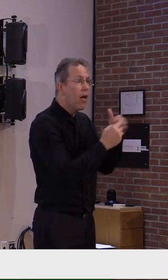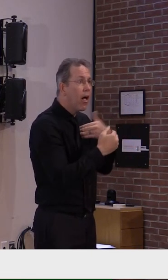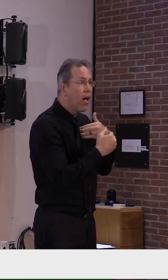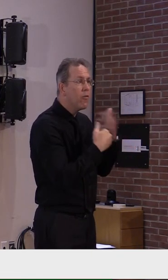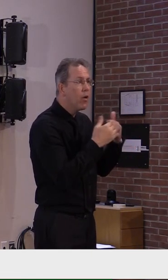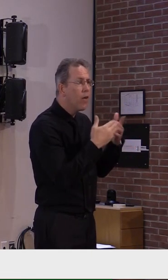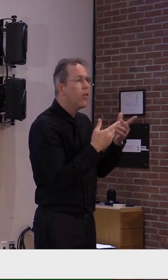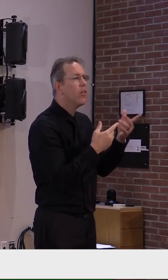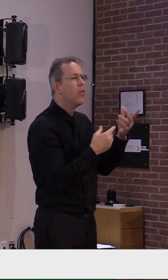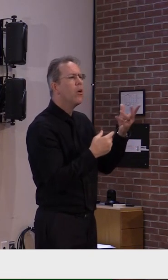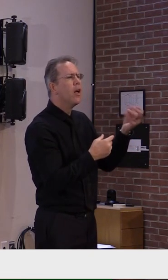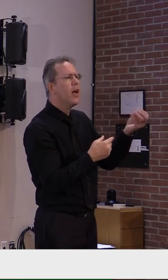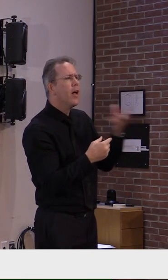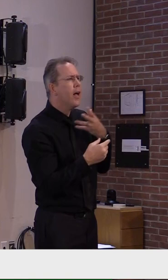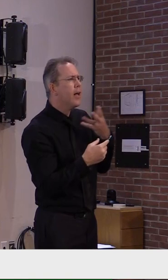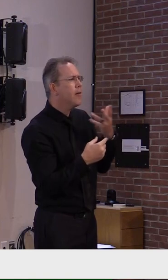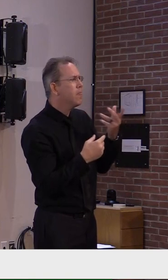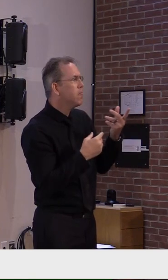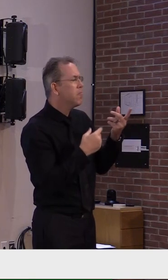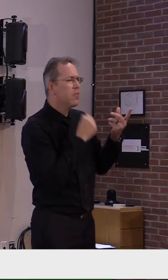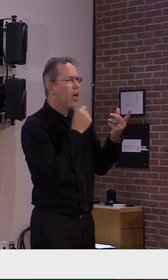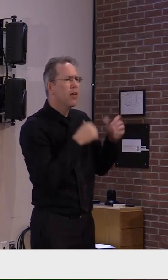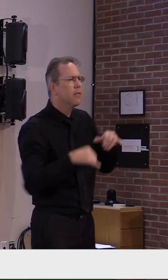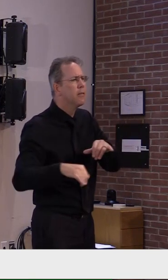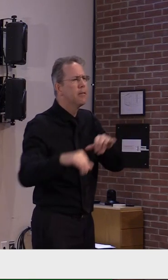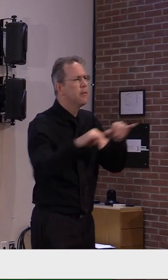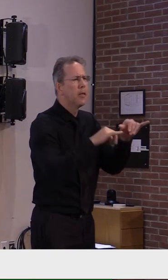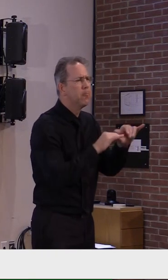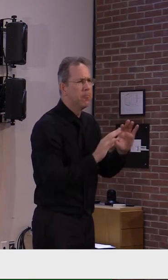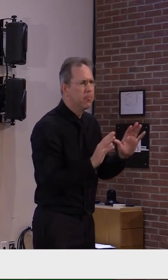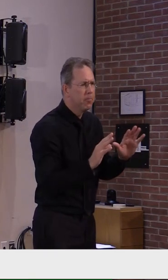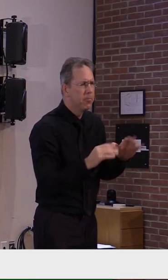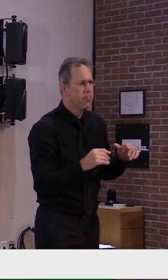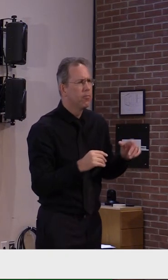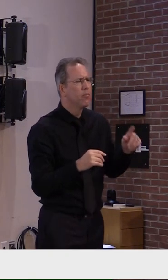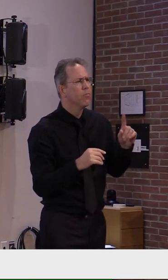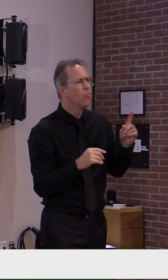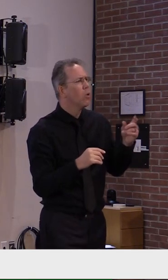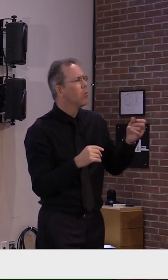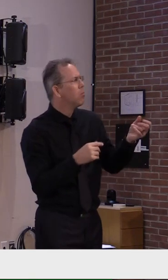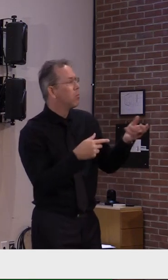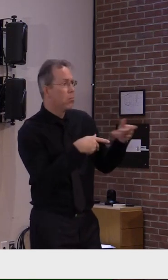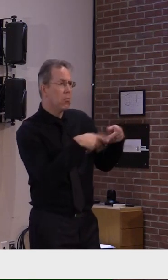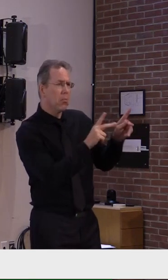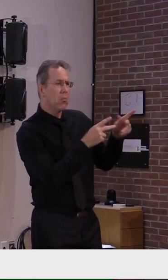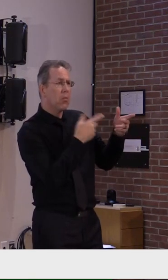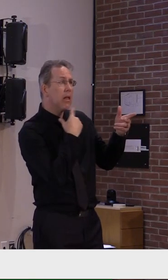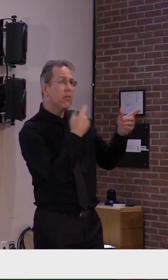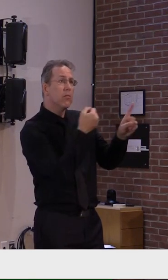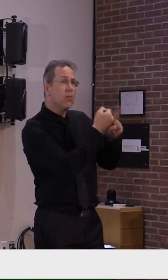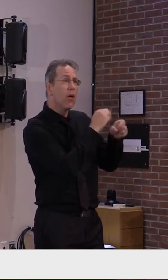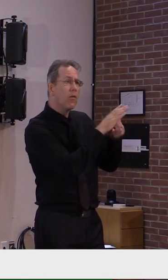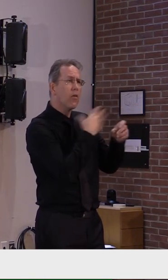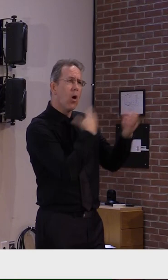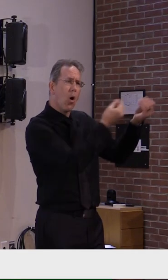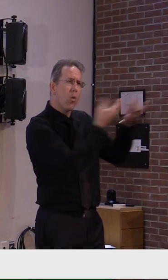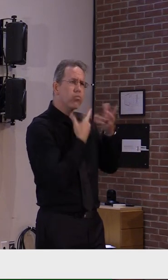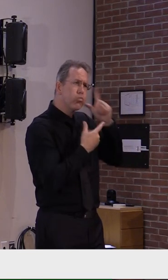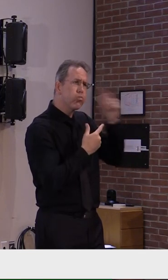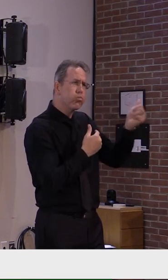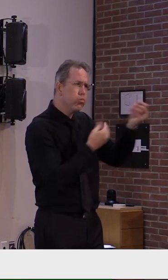the right moniker, but there's not a specific requirement that that happened. I would also observe that